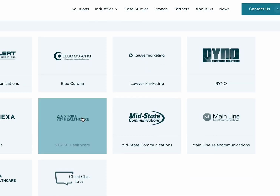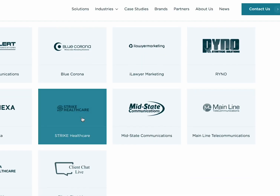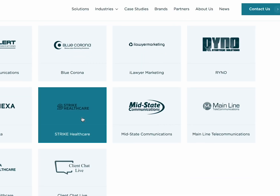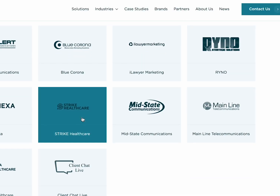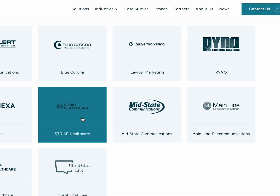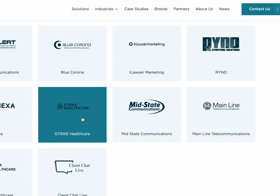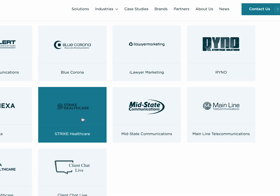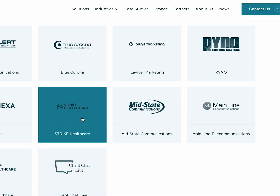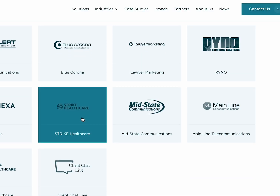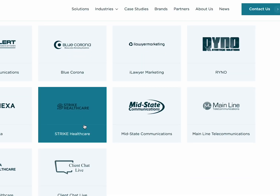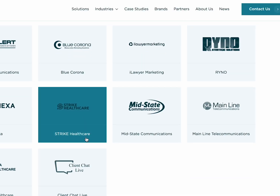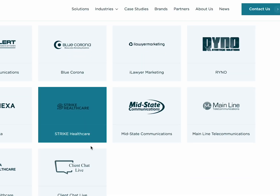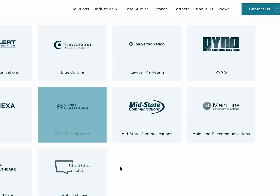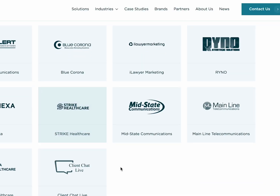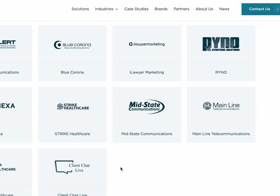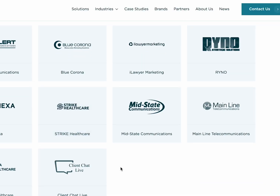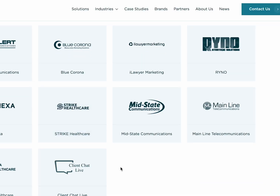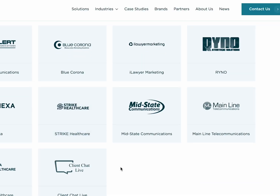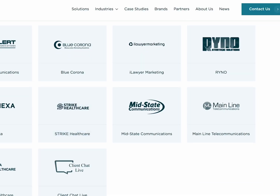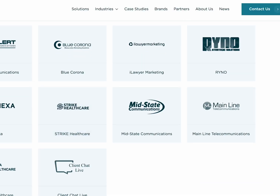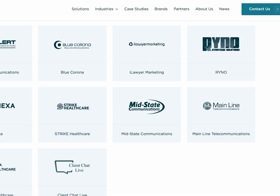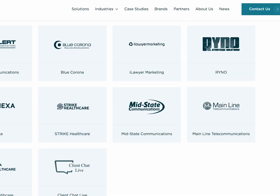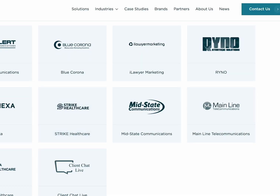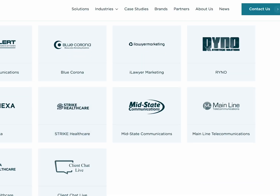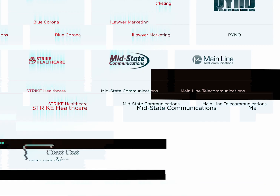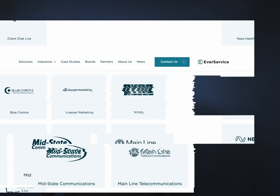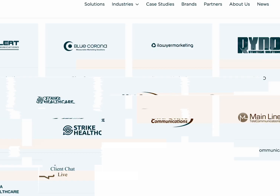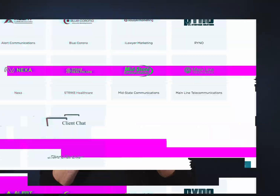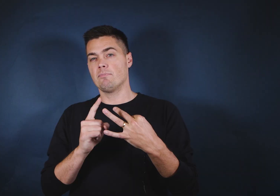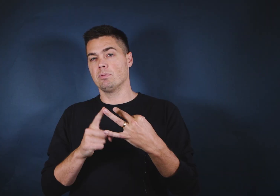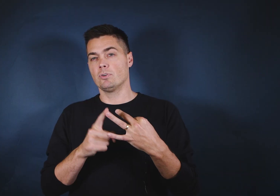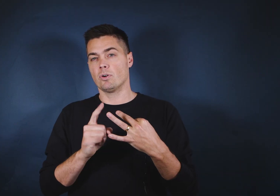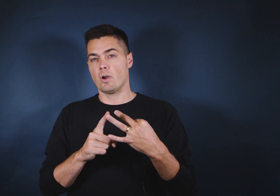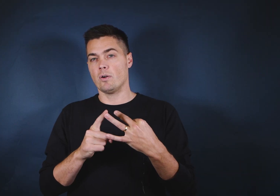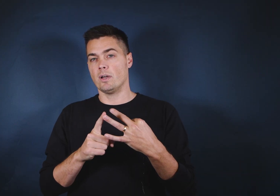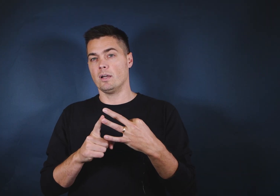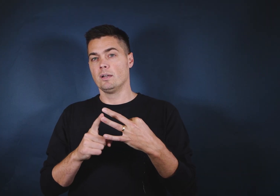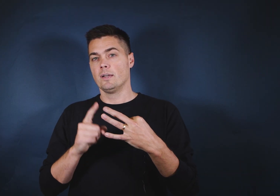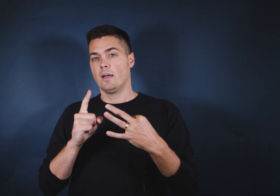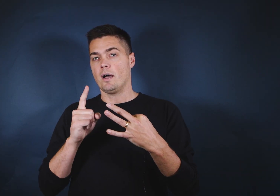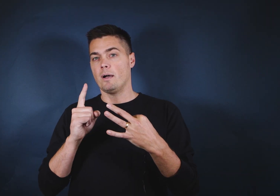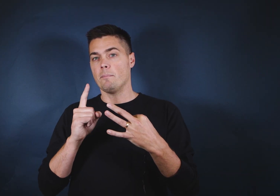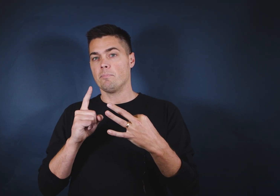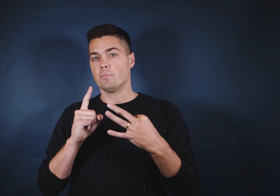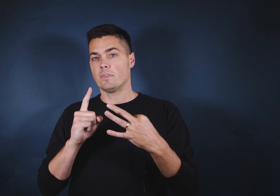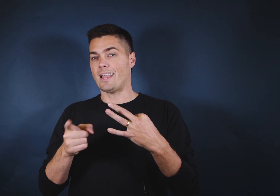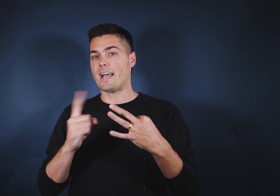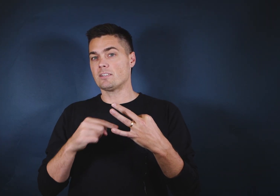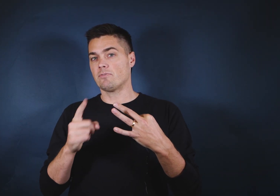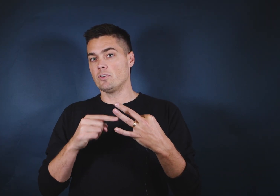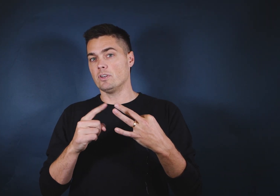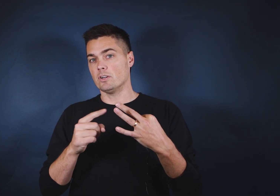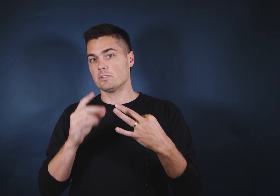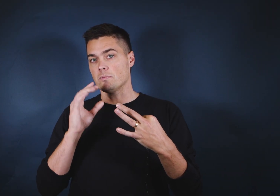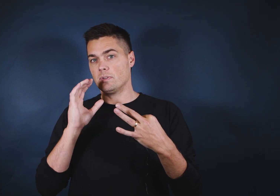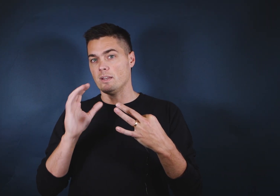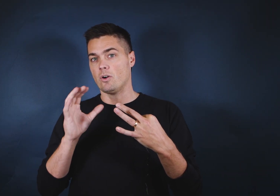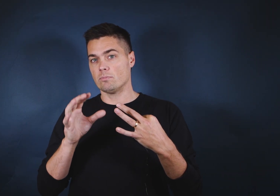Rhino's strength is really in the paid ads area. And I believe Blue Corona, the last few years in home